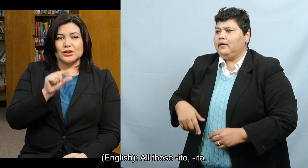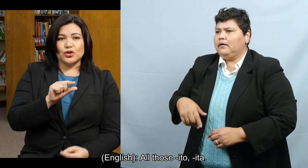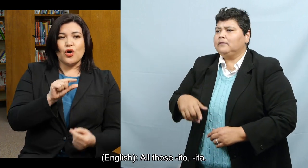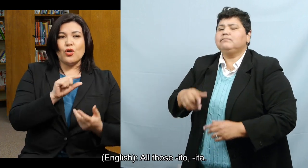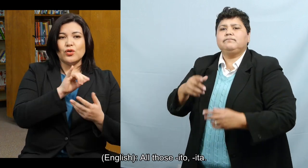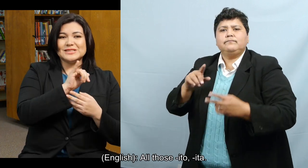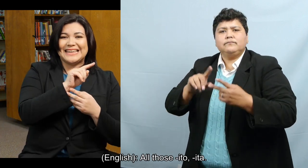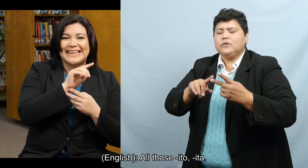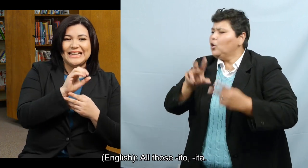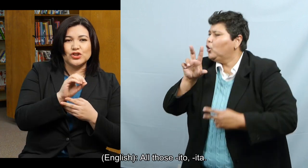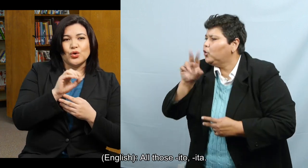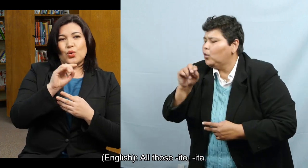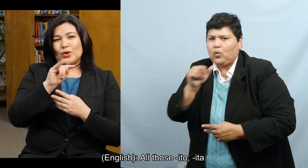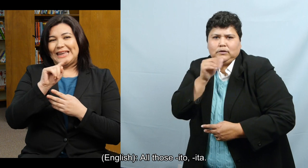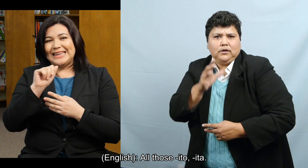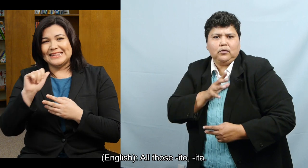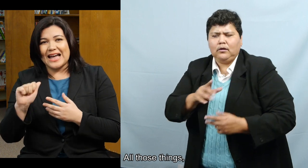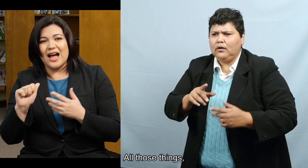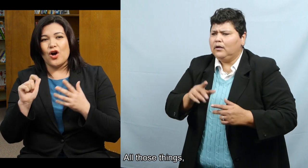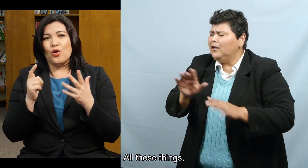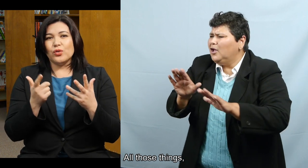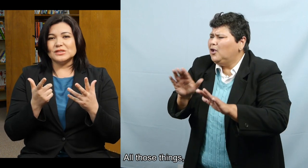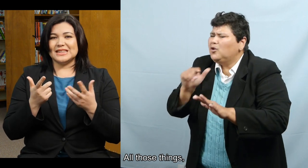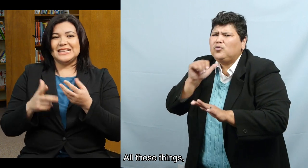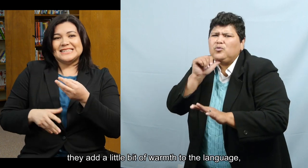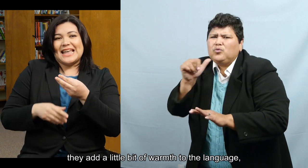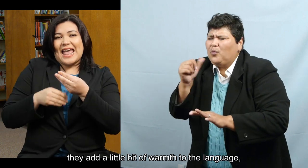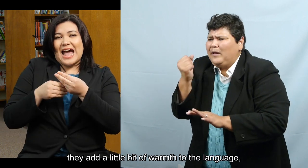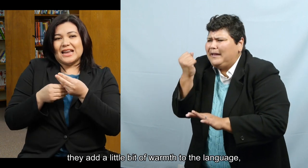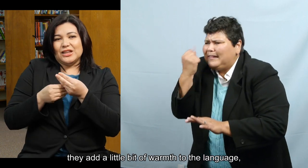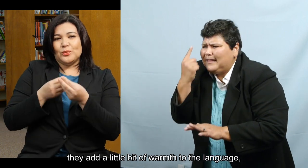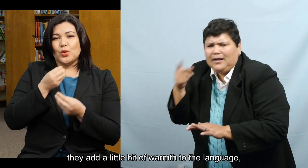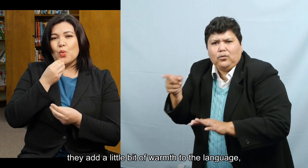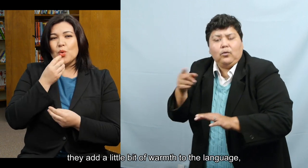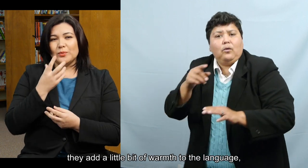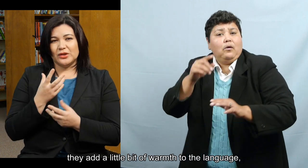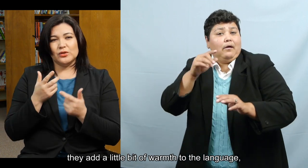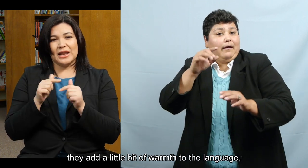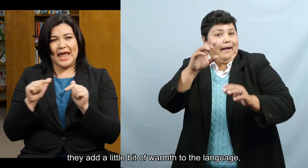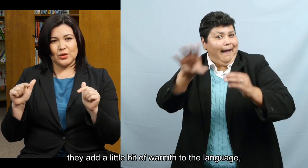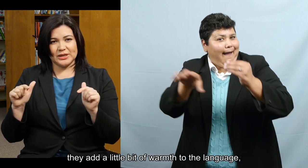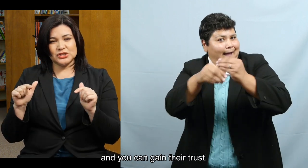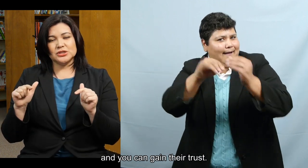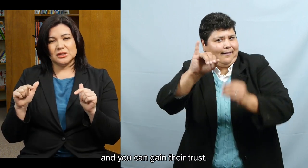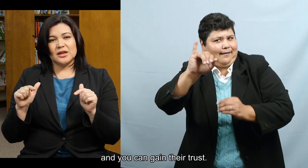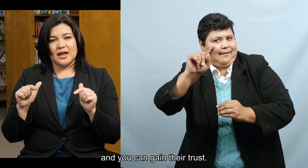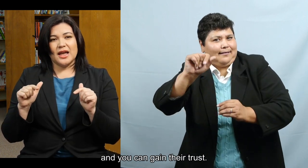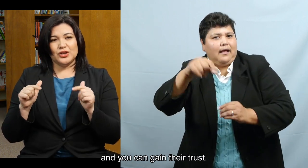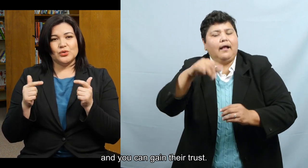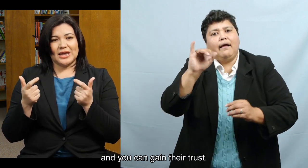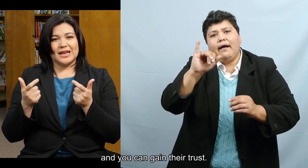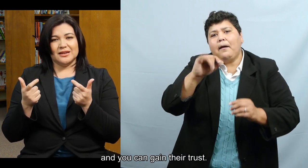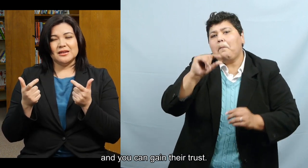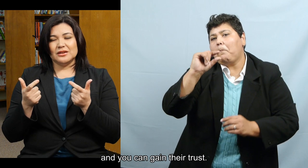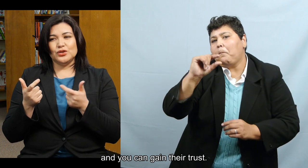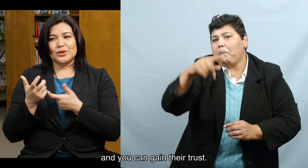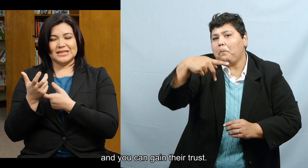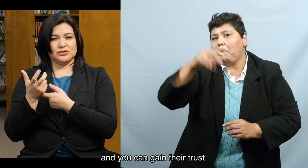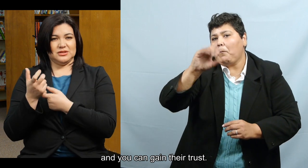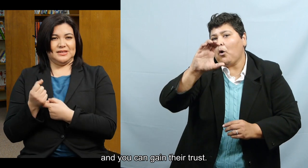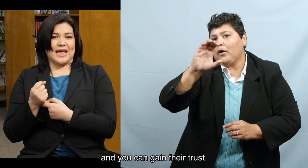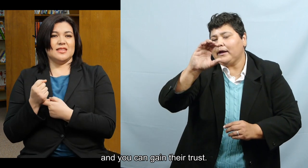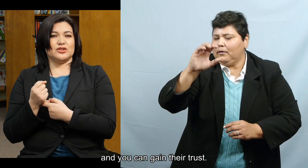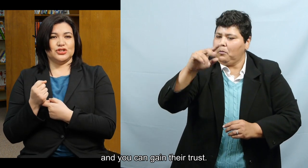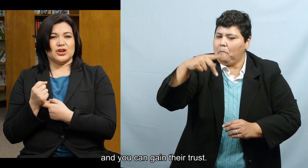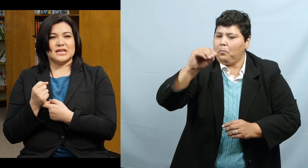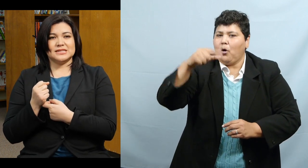All those things, they add a little bit of warmth to the language. And you can, you